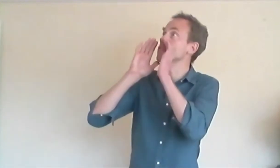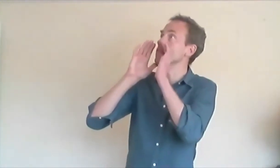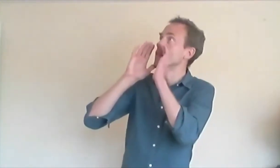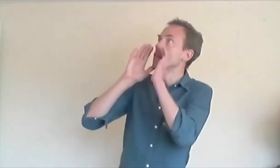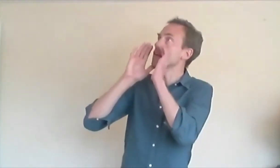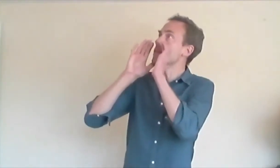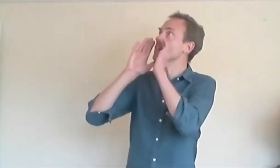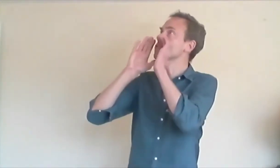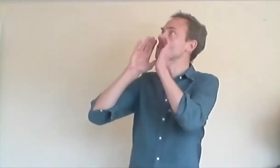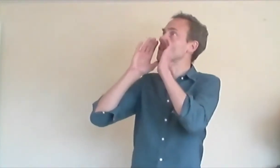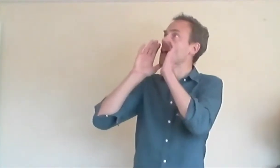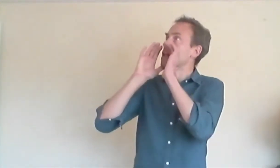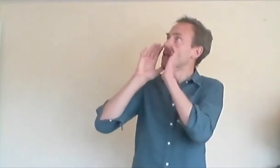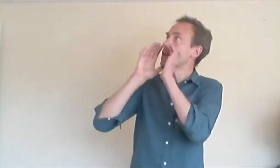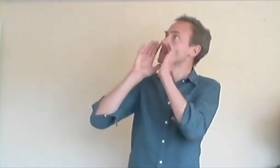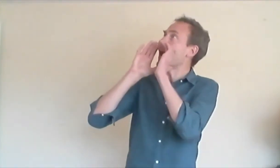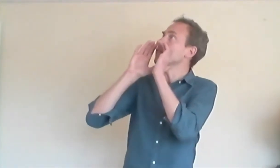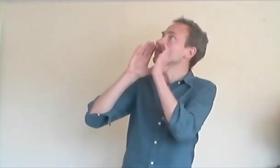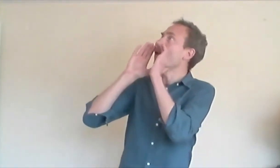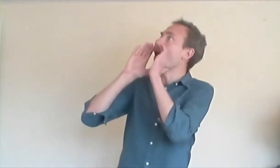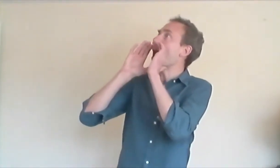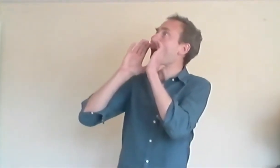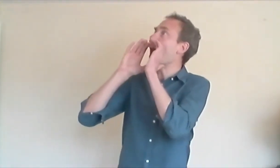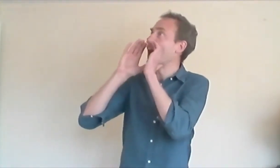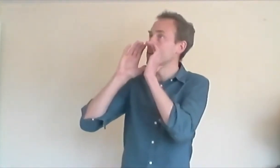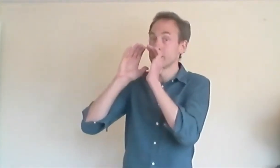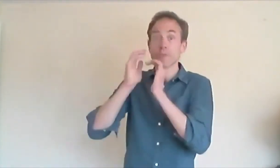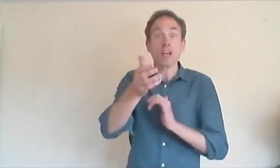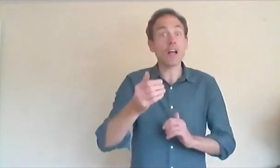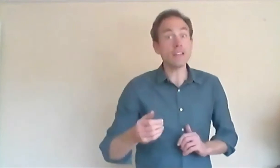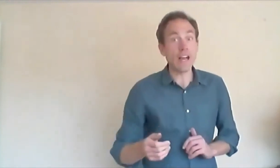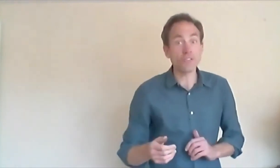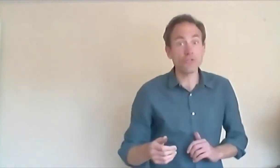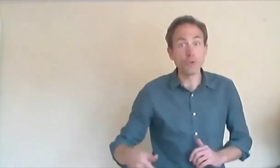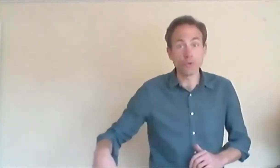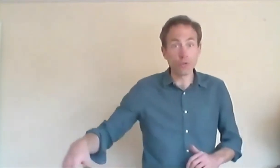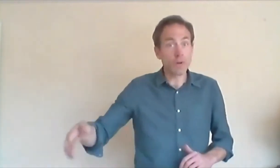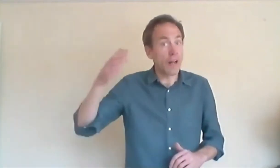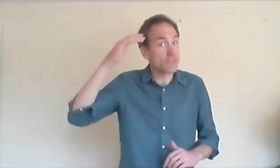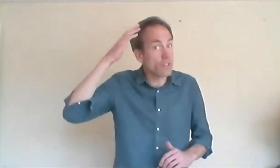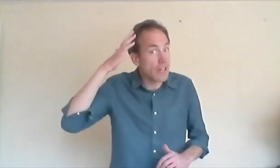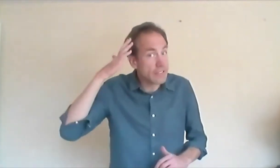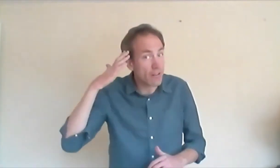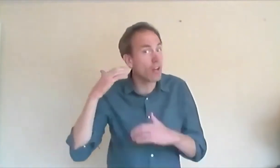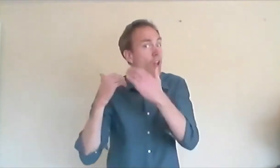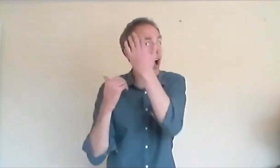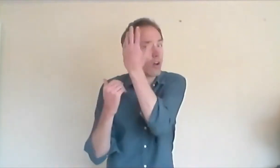Rapunzel, Rapunzel, let down your hair. And as usual, Rapunzel let down her long,